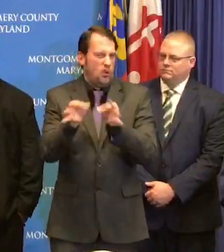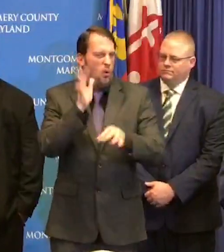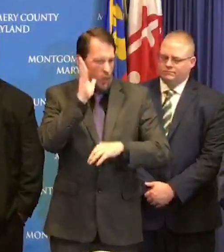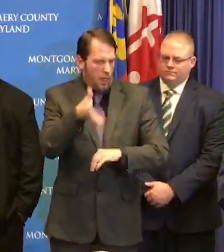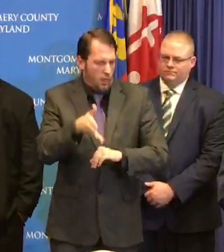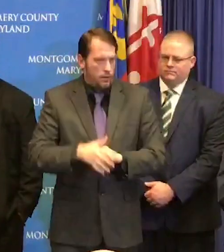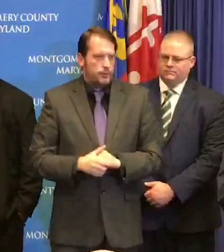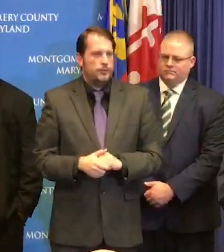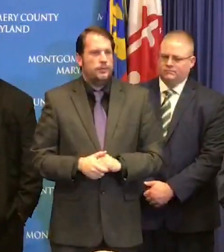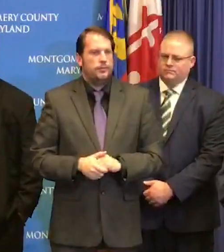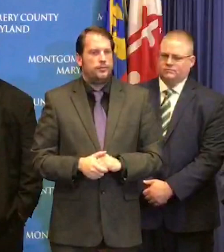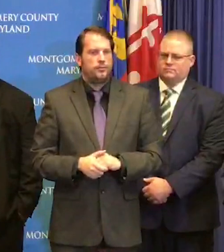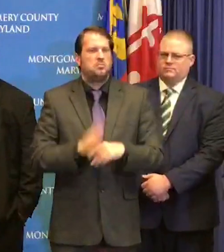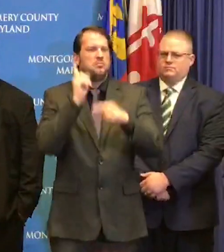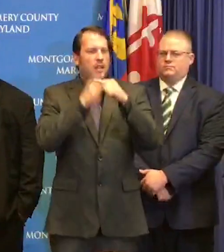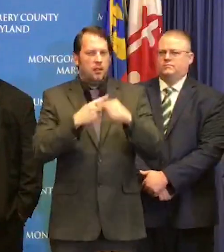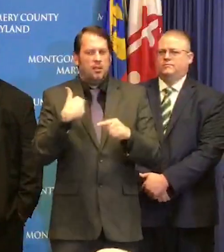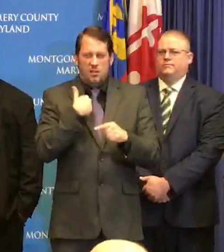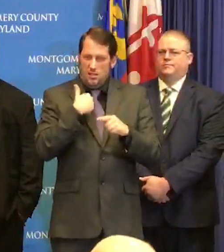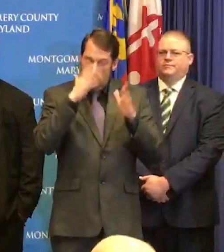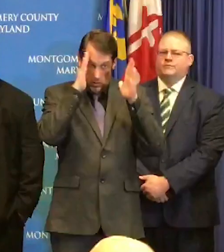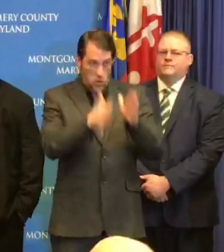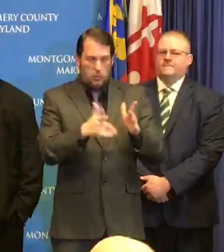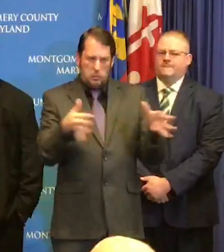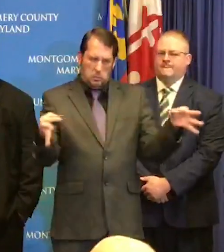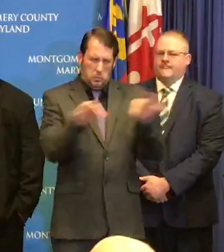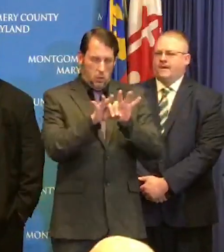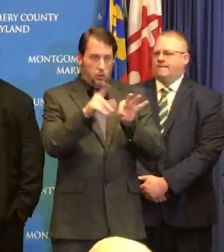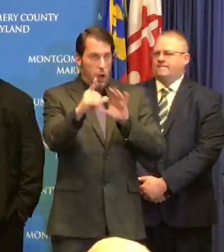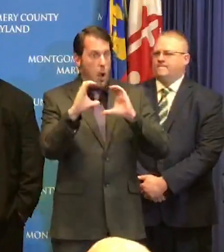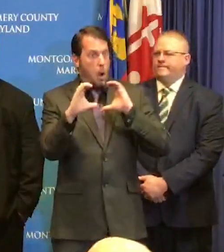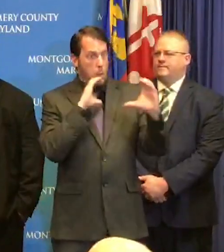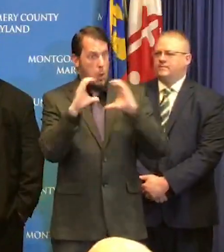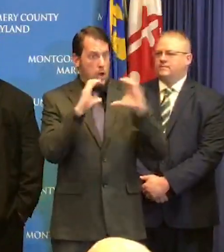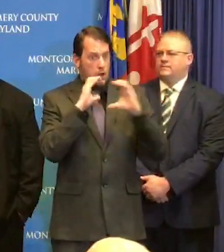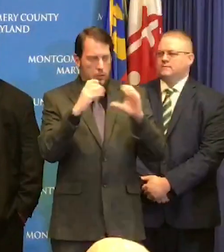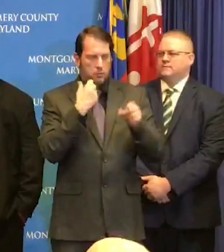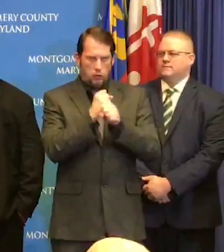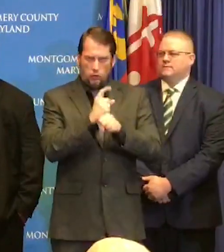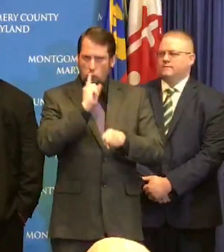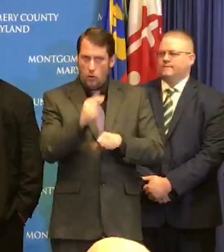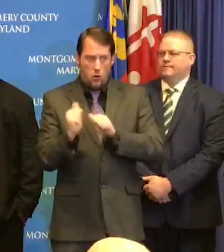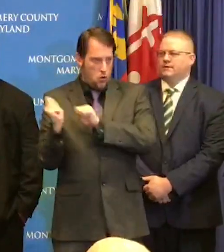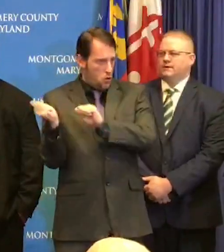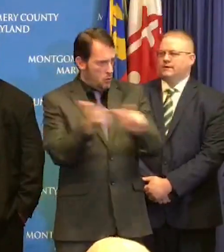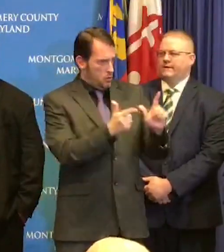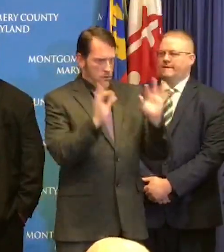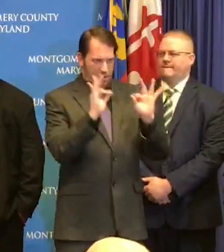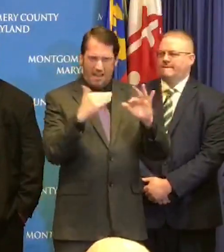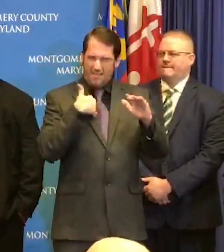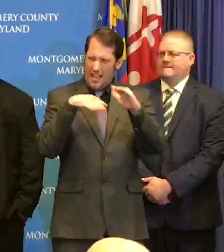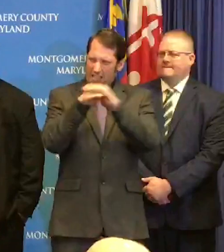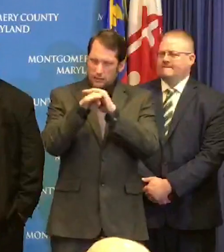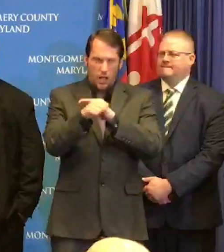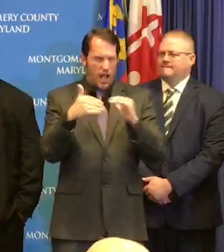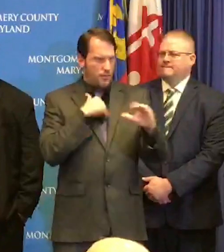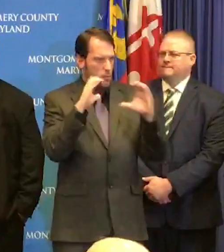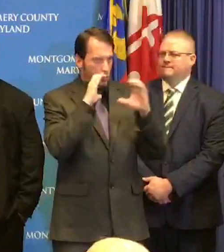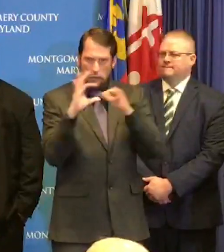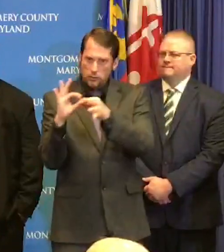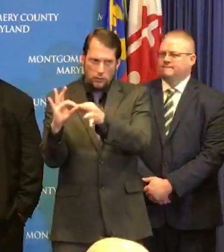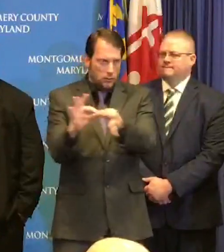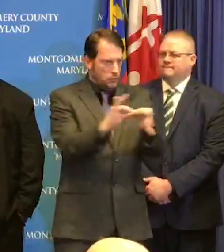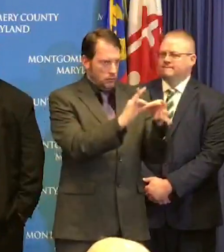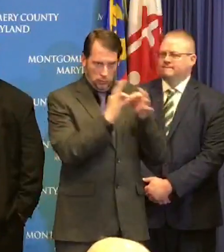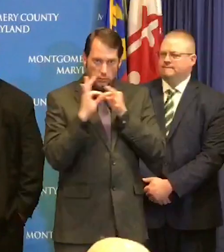to make sure that everyone has access to timely and accurate communication so that we can navigate all of the things that will occur over the next two weeks that schools